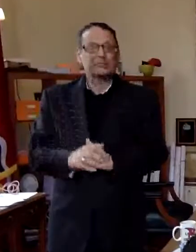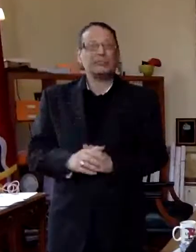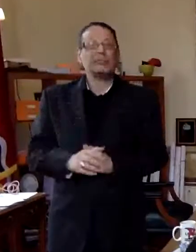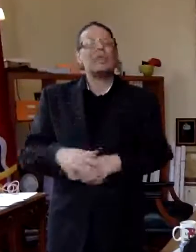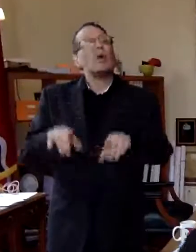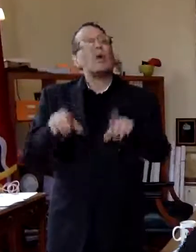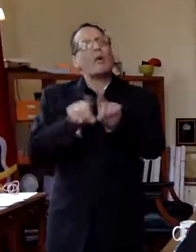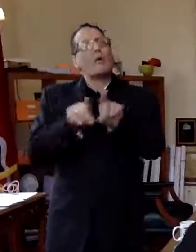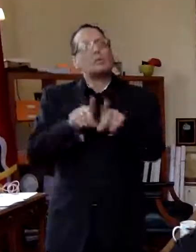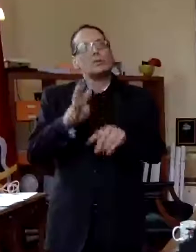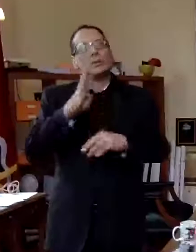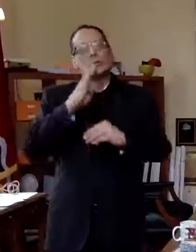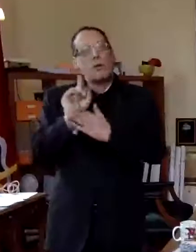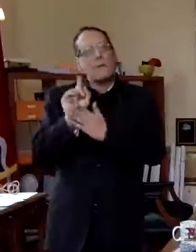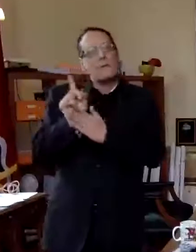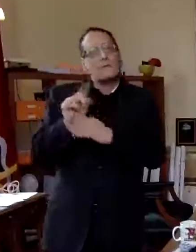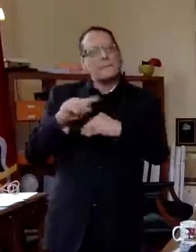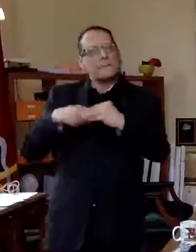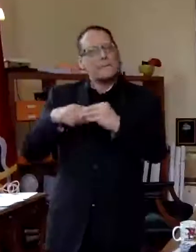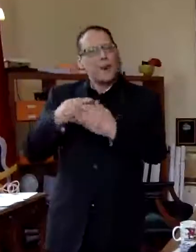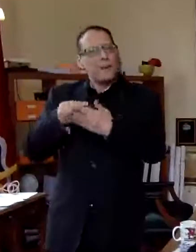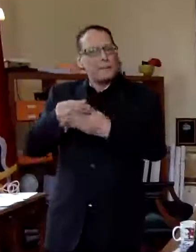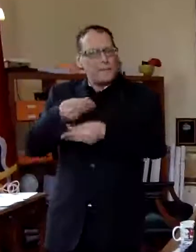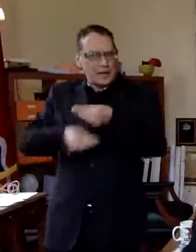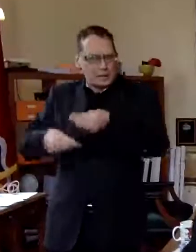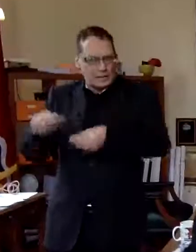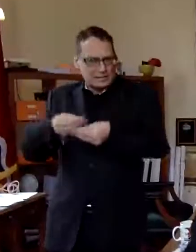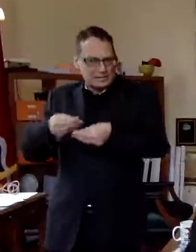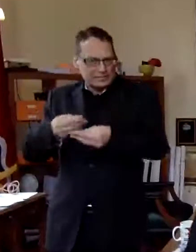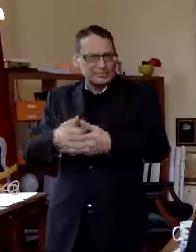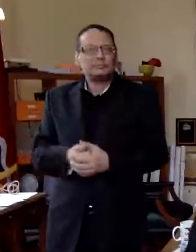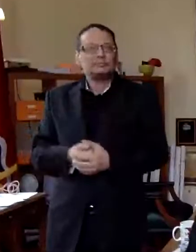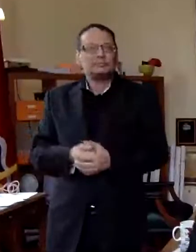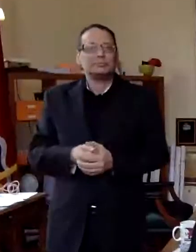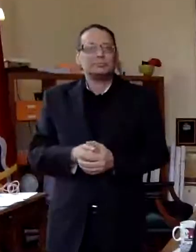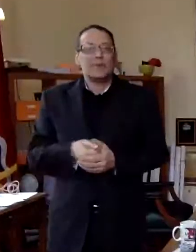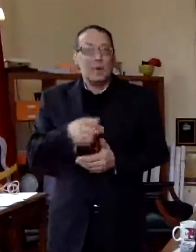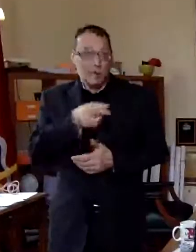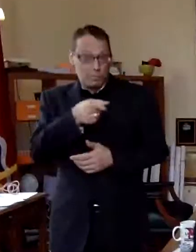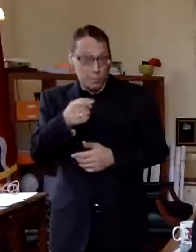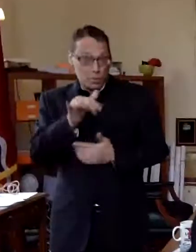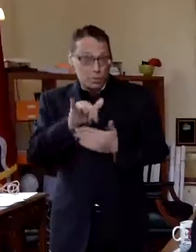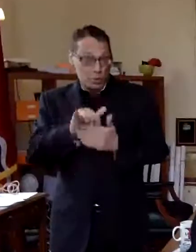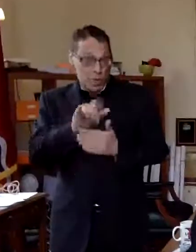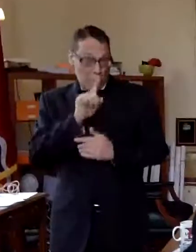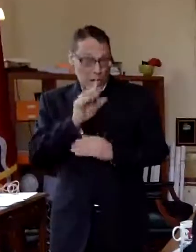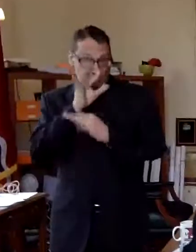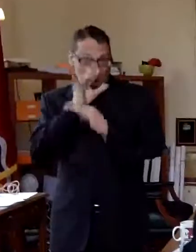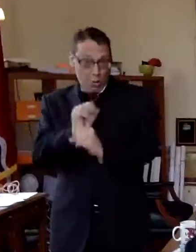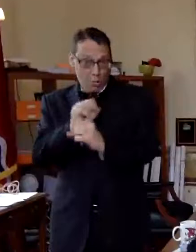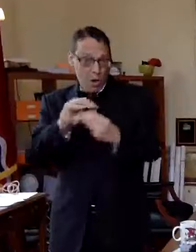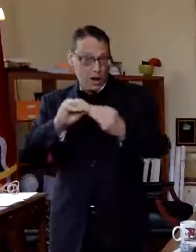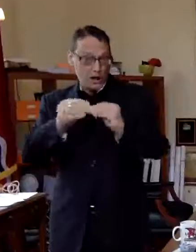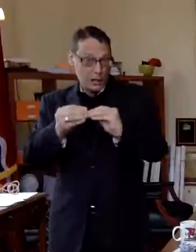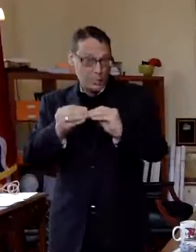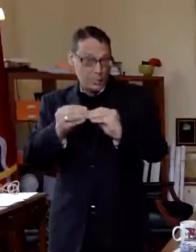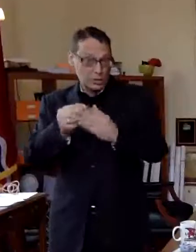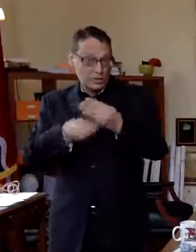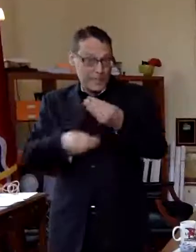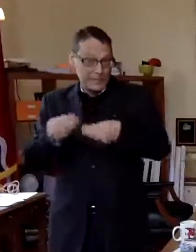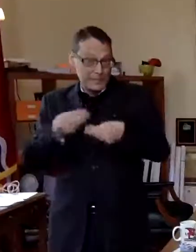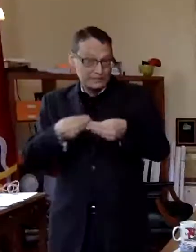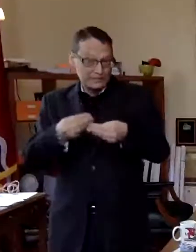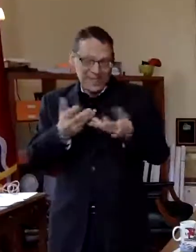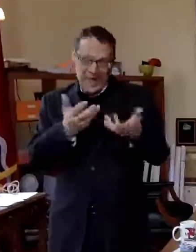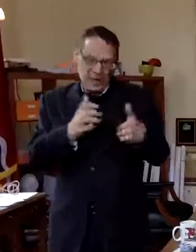talk for just a minute about the budget and for any of you that are really interested in these numbers i'll try not to bore